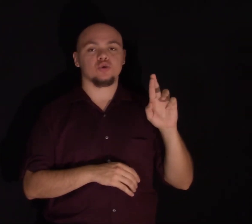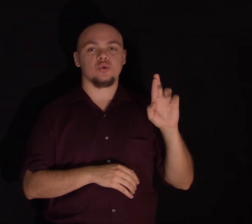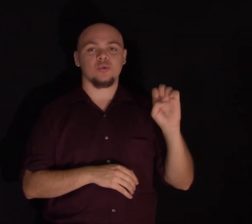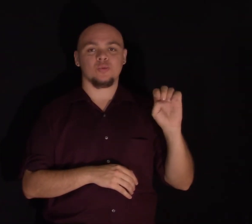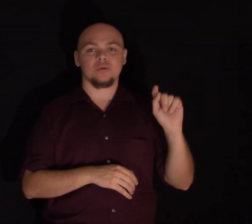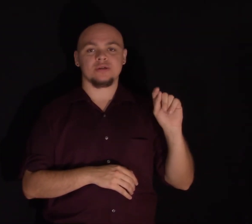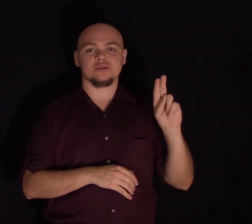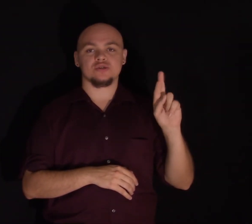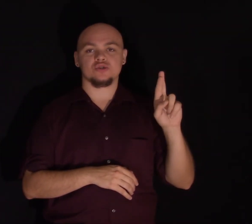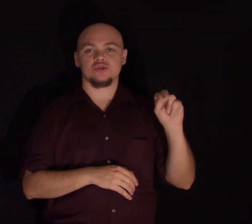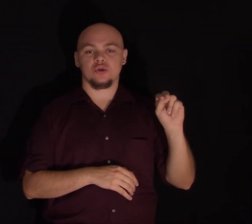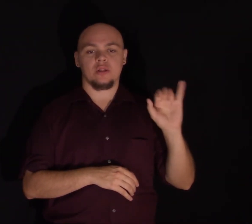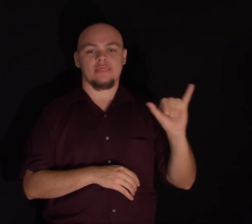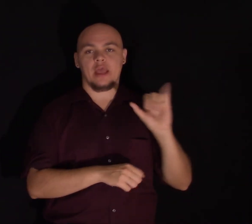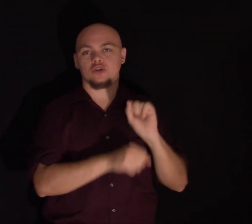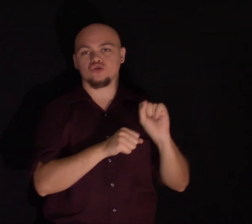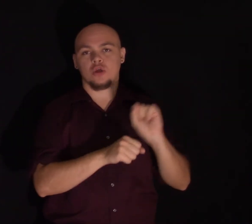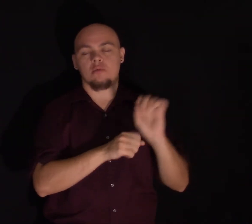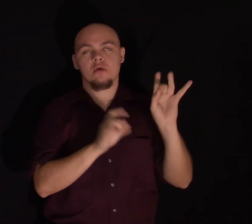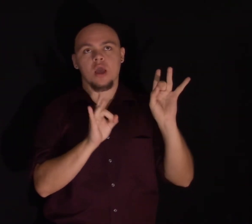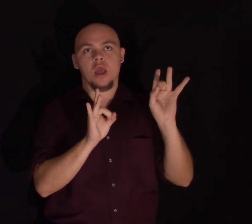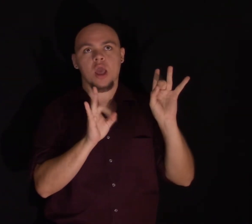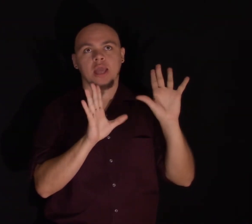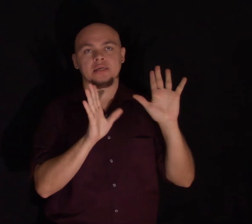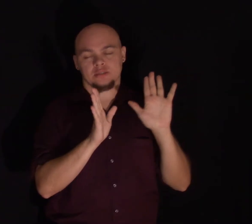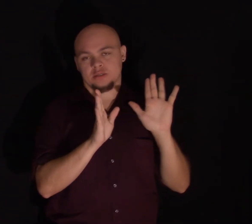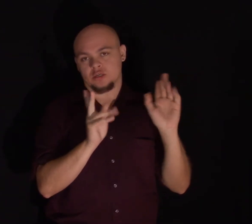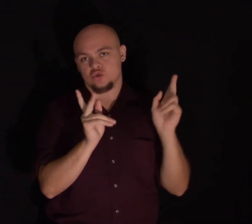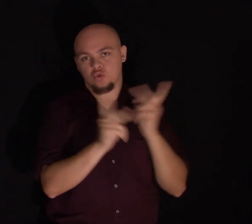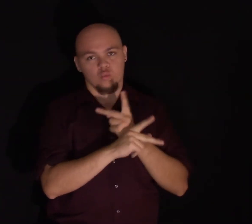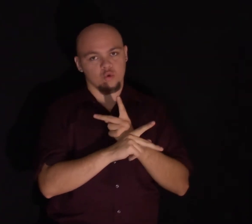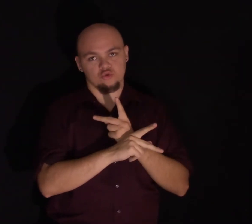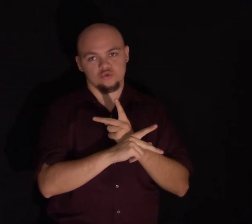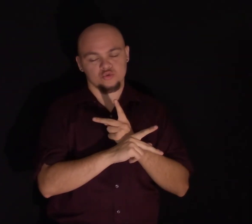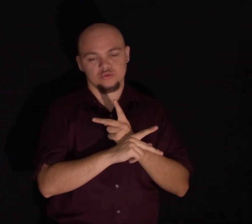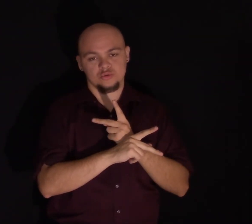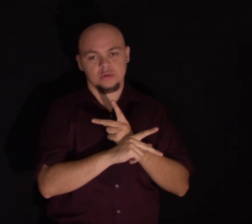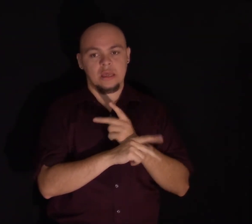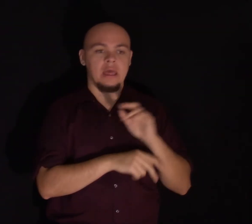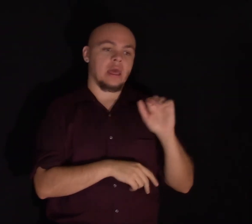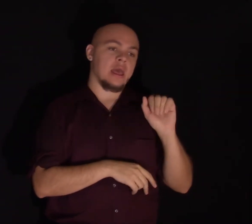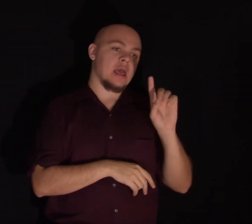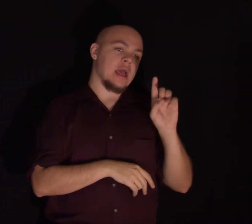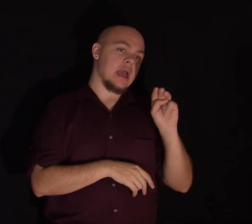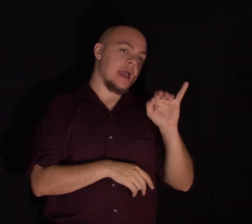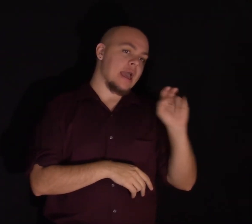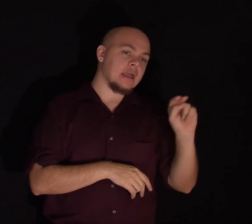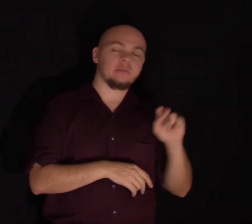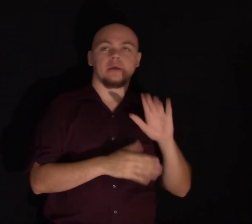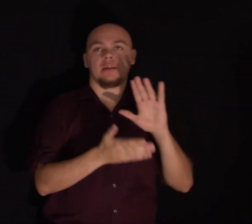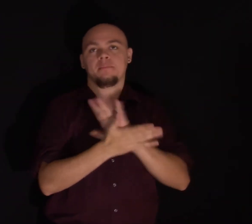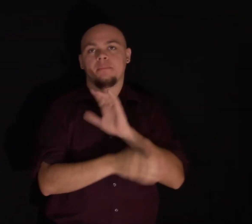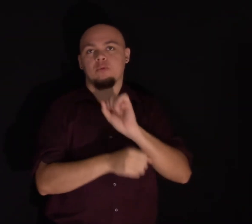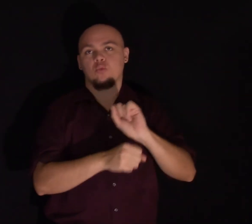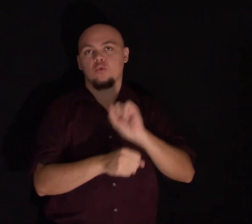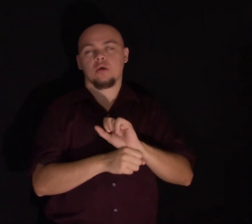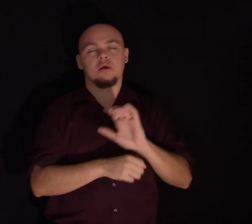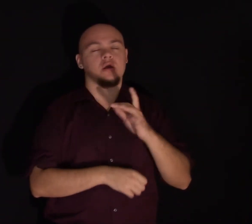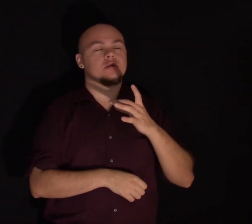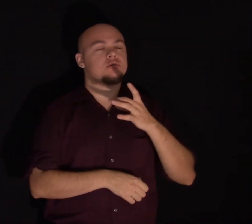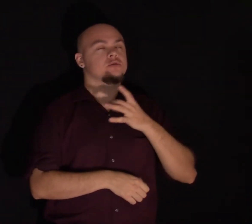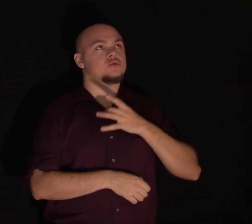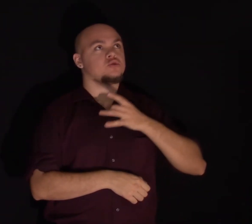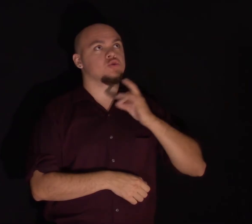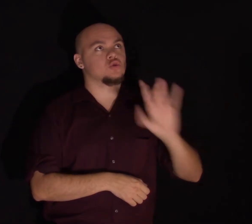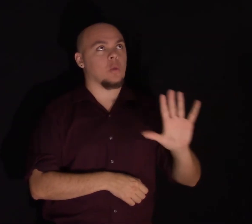it's a horrible job. We all hate it. And I don't like admin and paperwork, and it's not really my thing. But